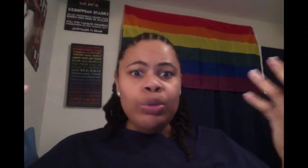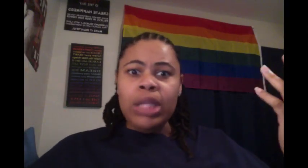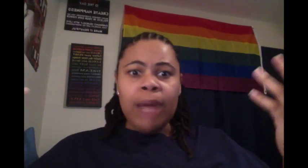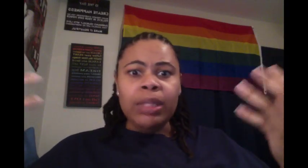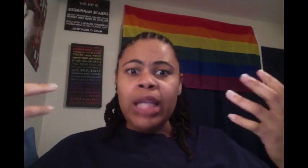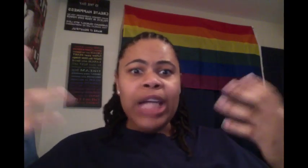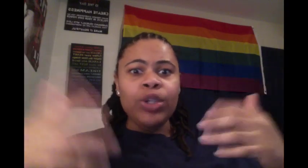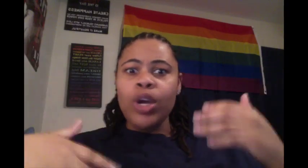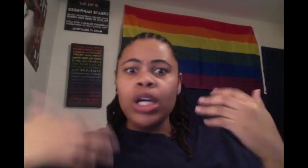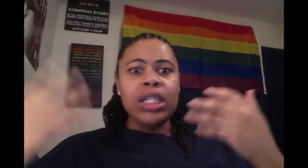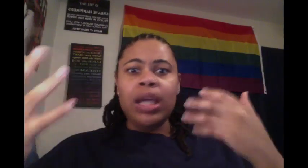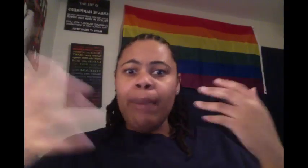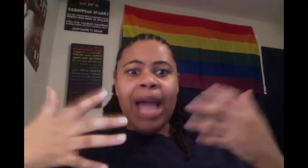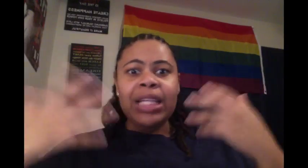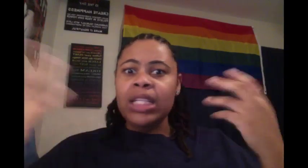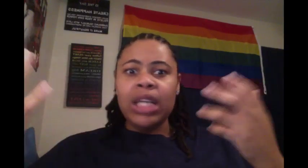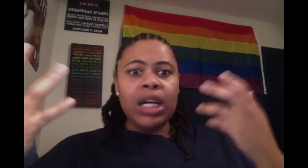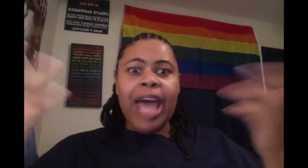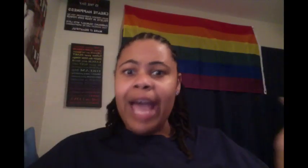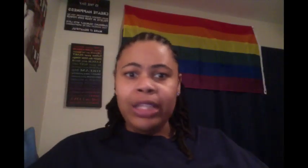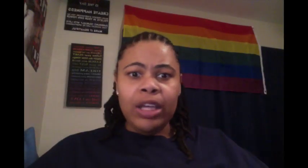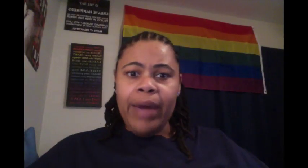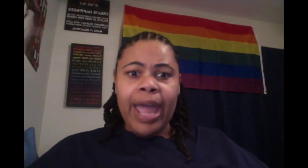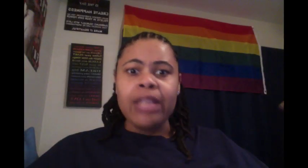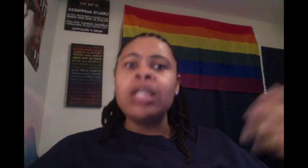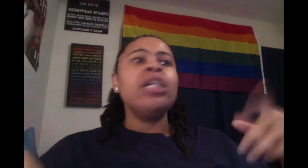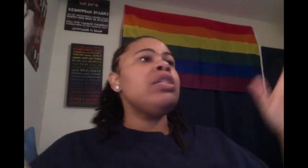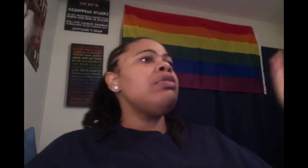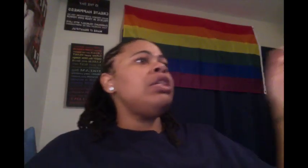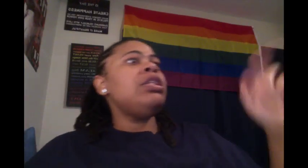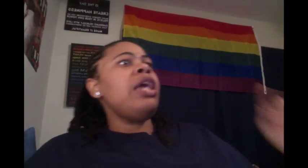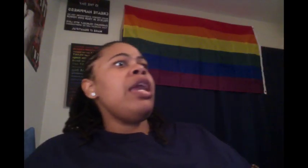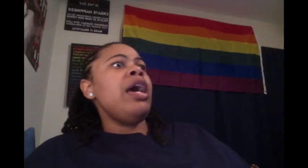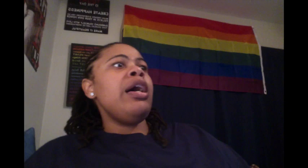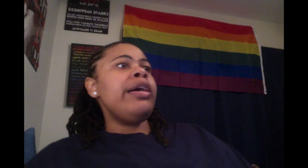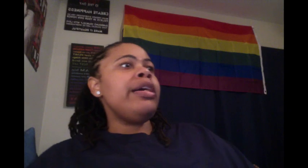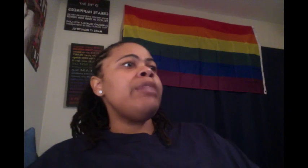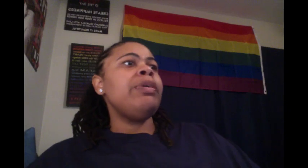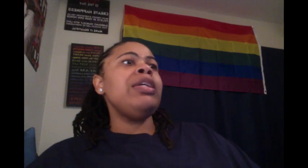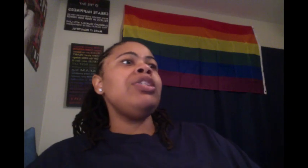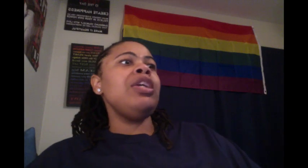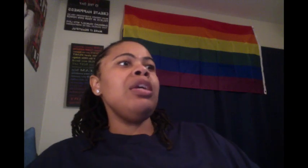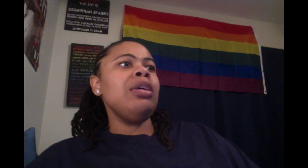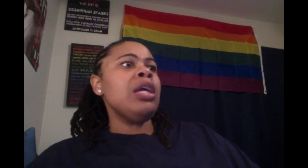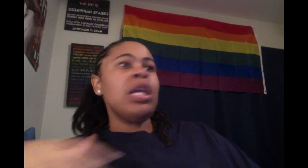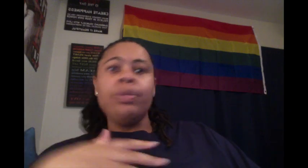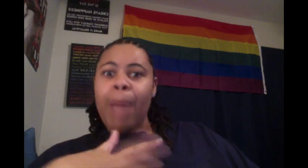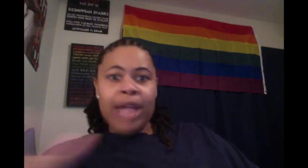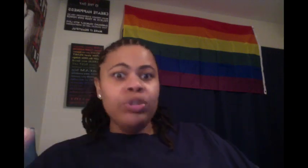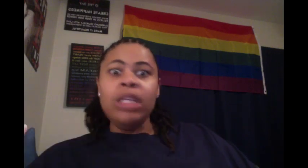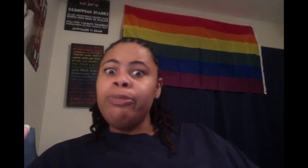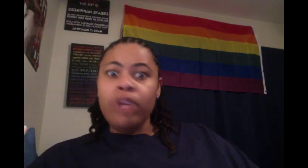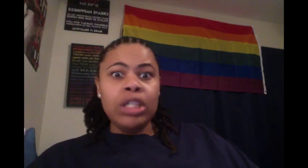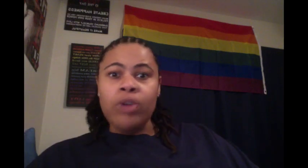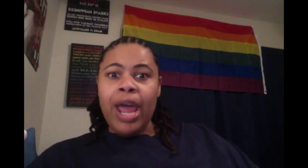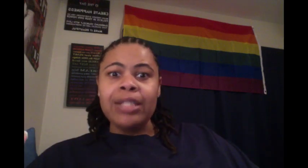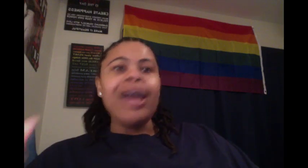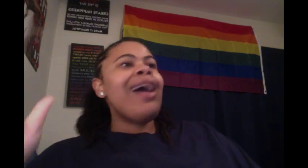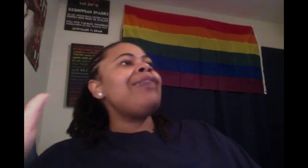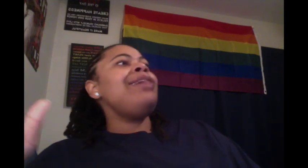something like girl? Cause somebody is, uh, after your ass. So she's staring at her husband. He, she, imagine she fully dressed. I said,